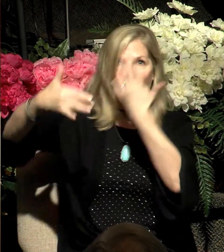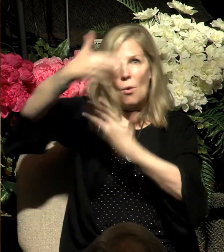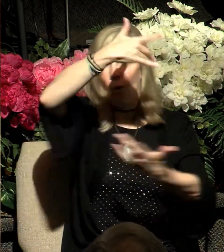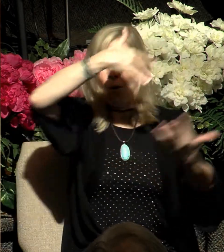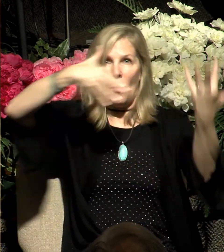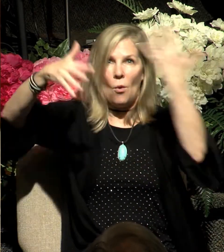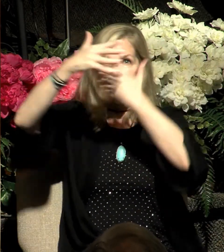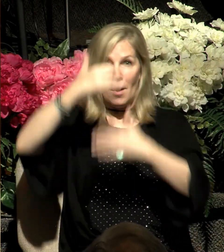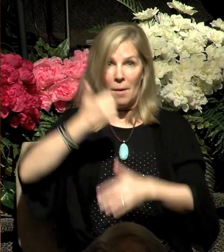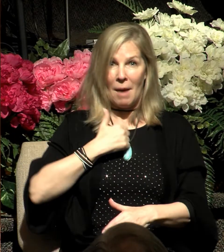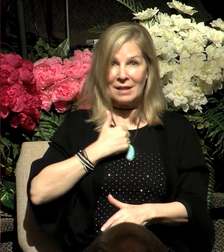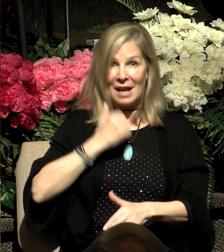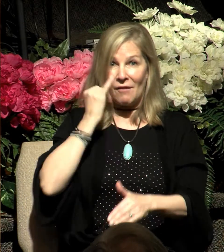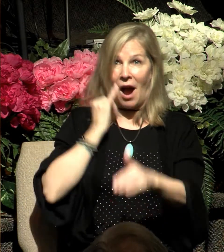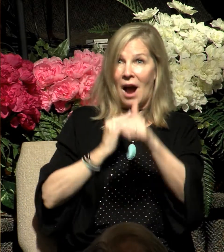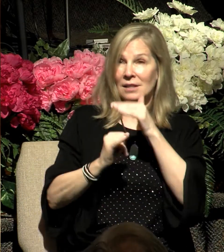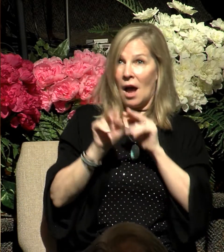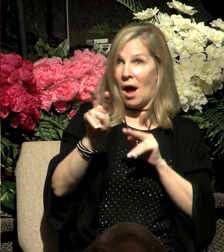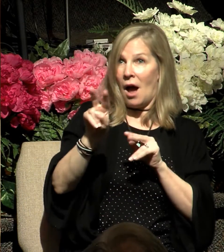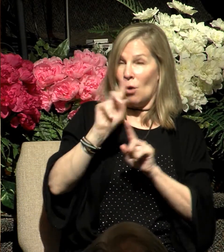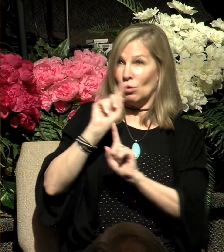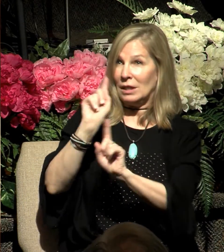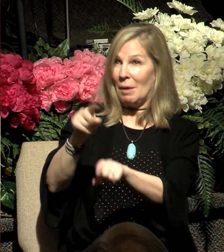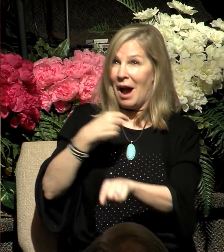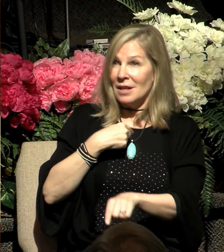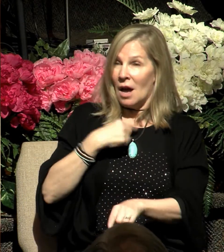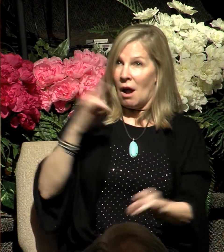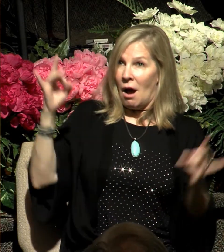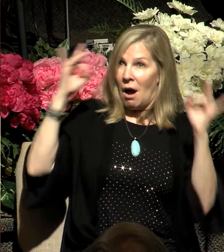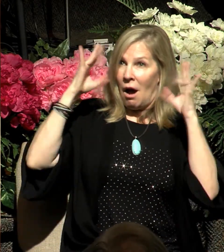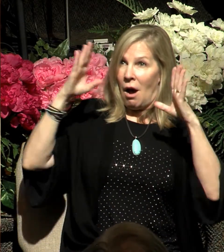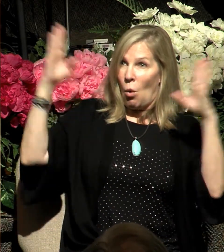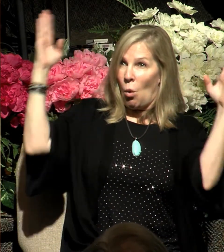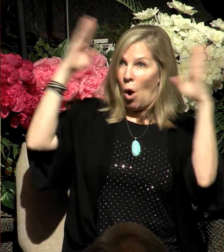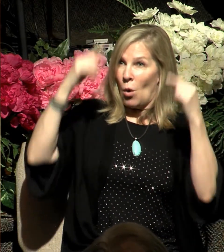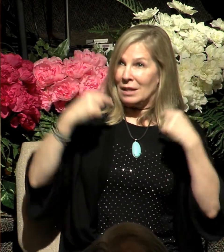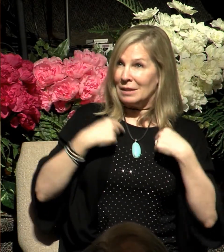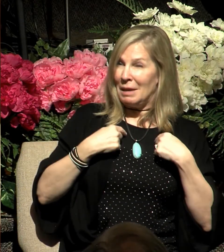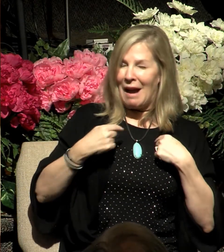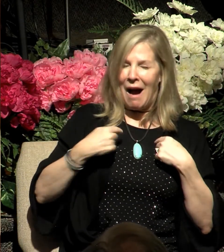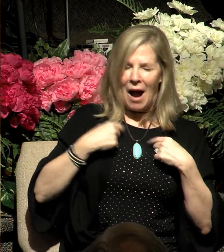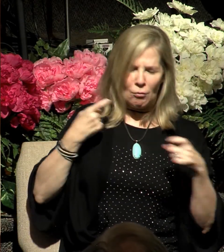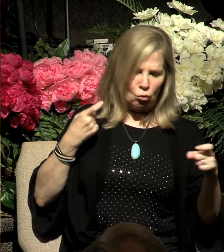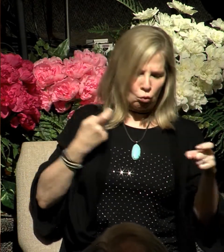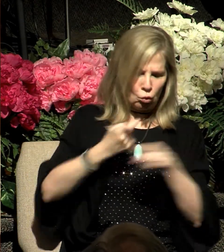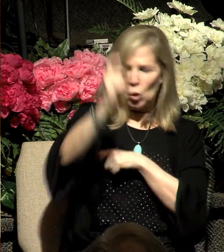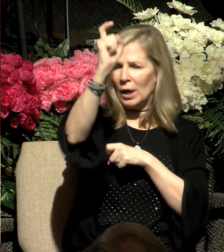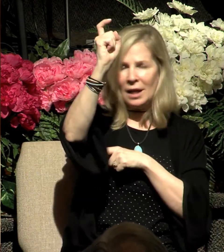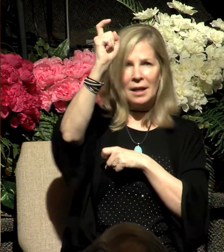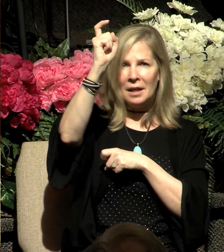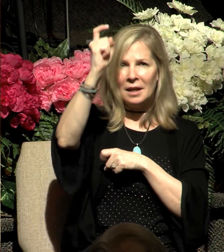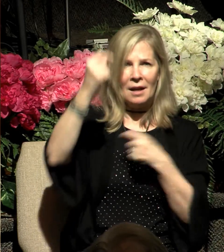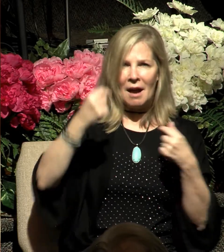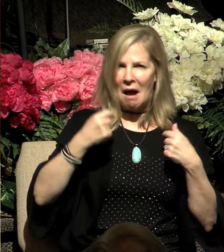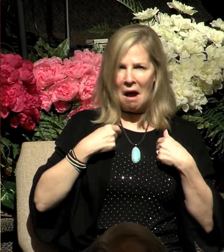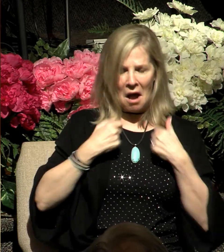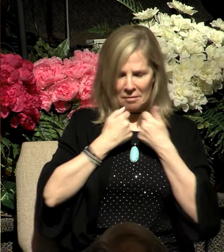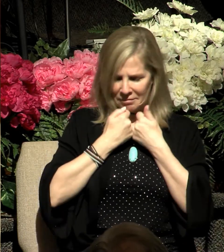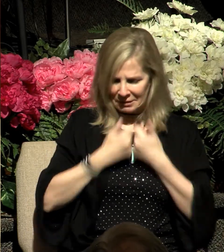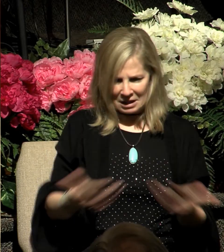this is Isaiah's response. Then I said, woe is me, for I am ruined. I'm undone. Why? Because I'm a